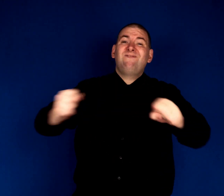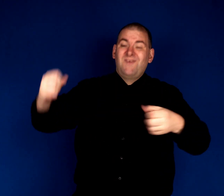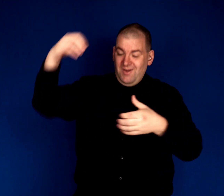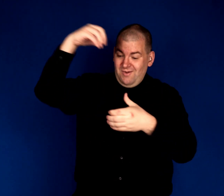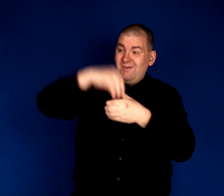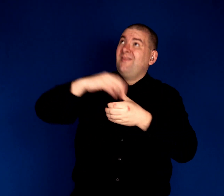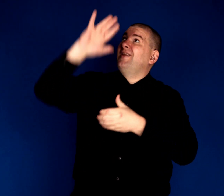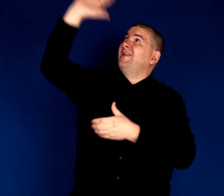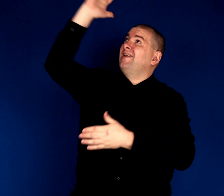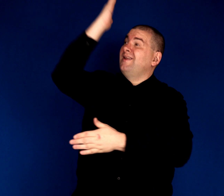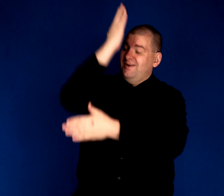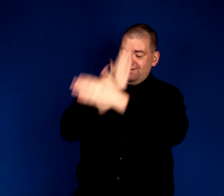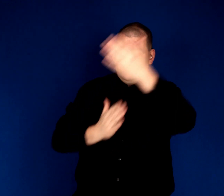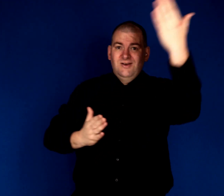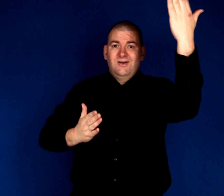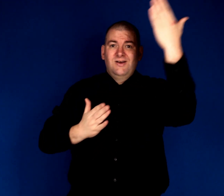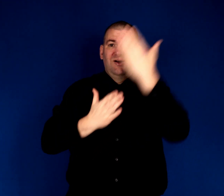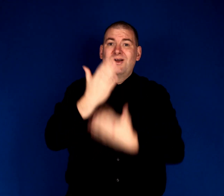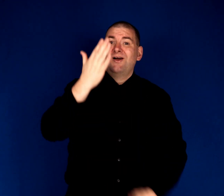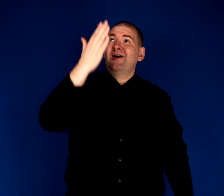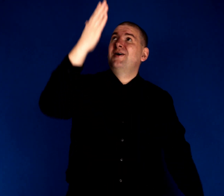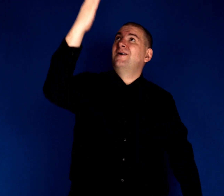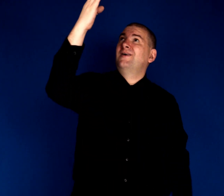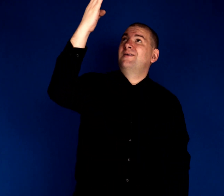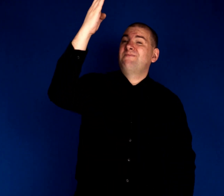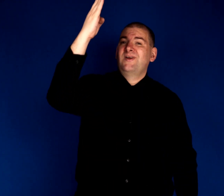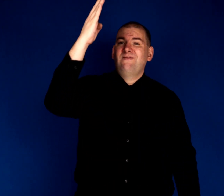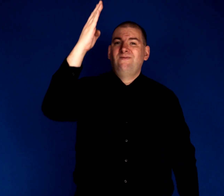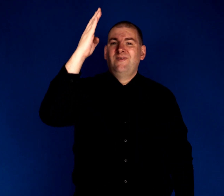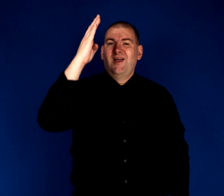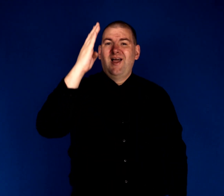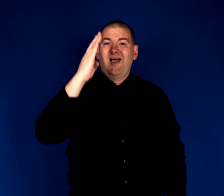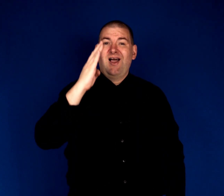within the arms of God.